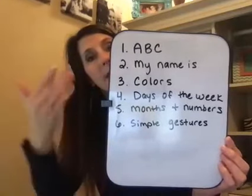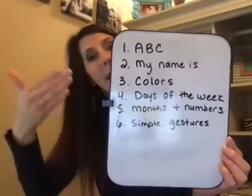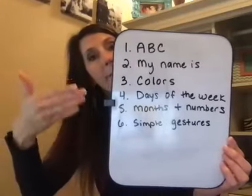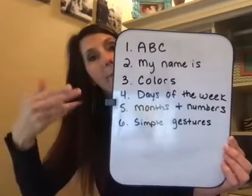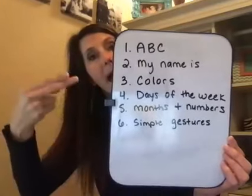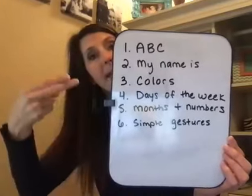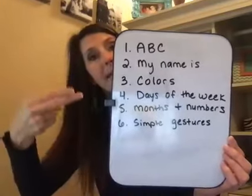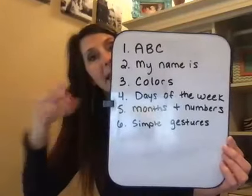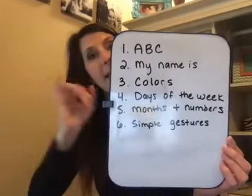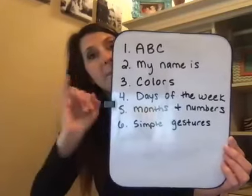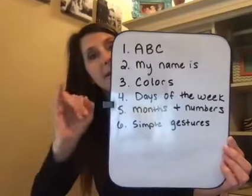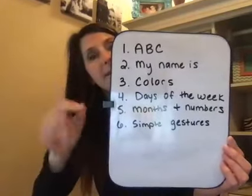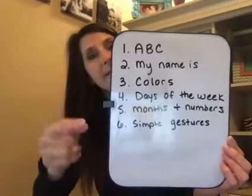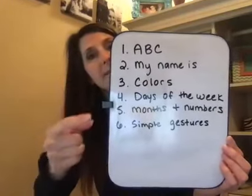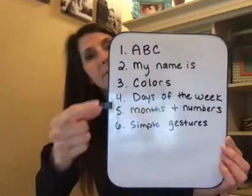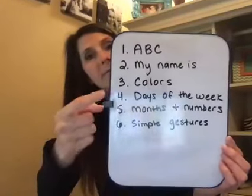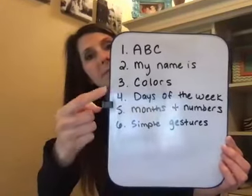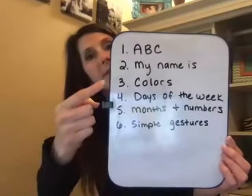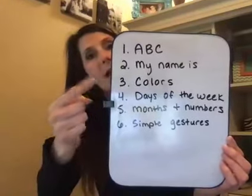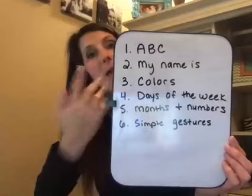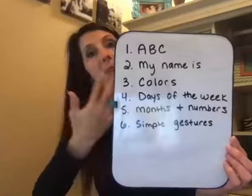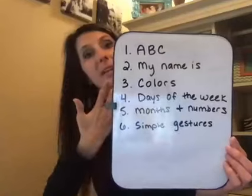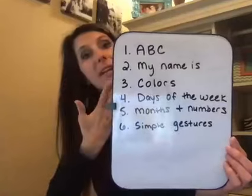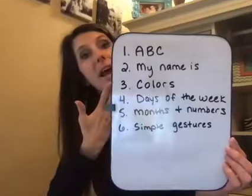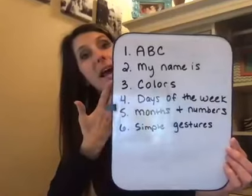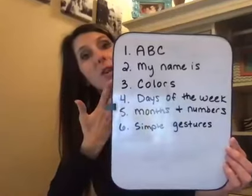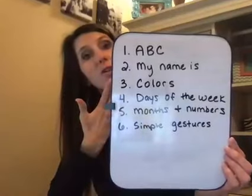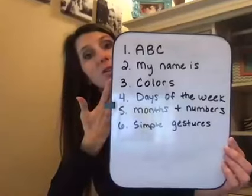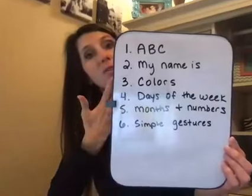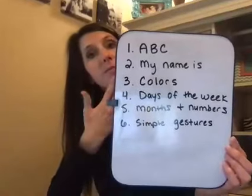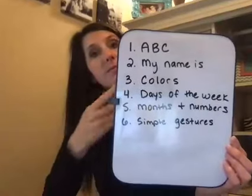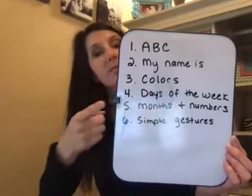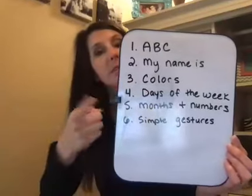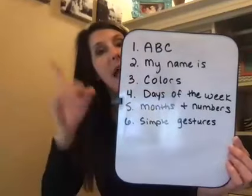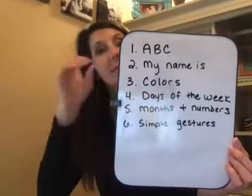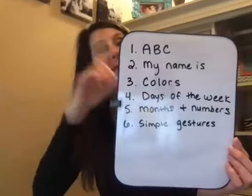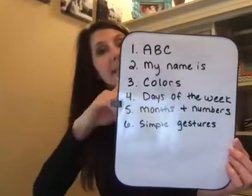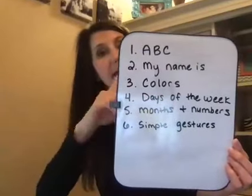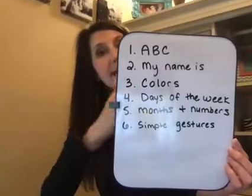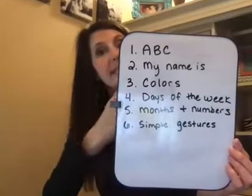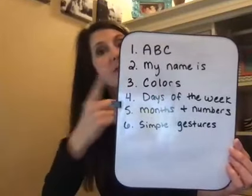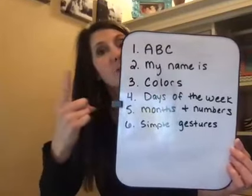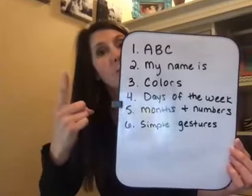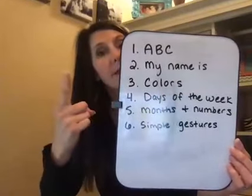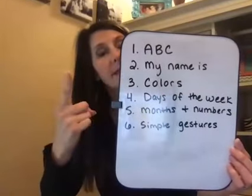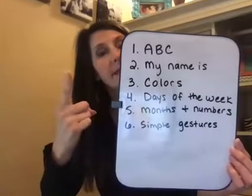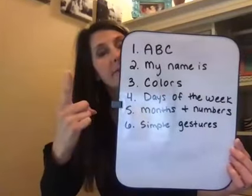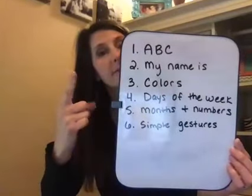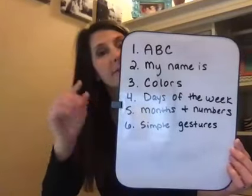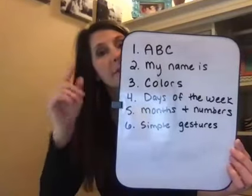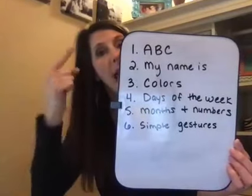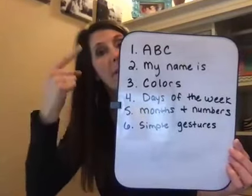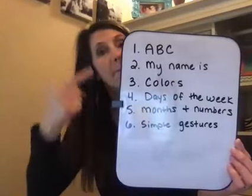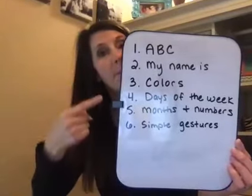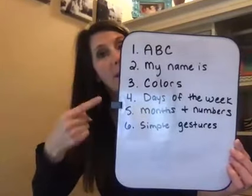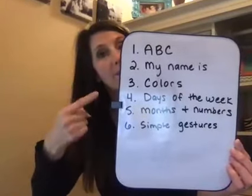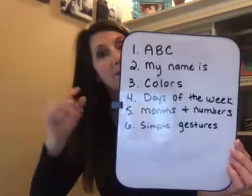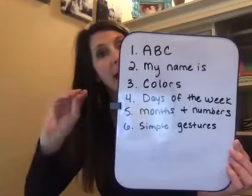my name is and the colours and the date of the week and marks and